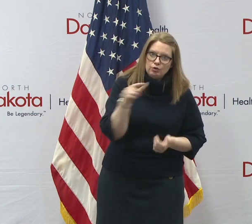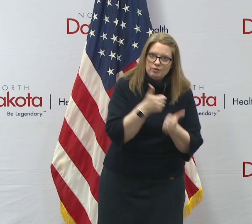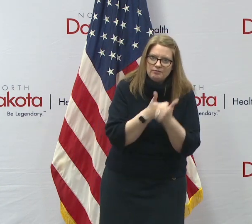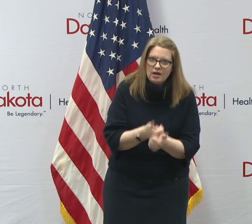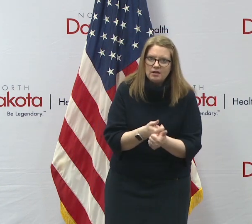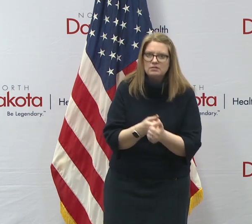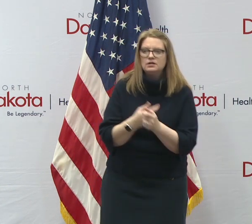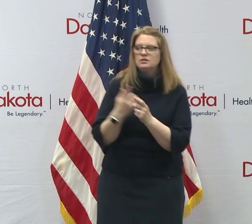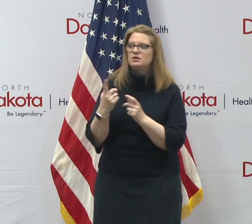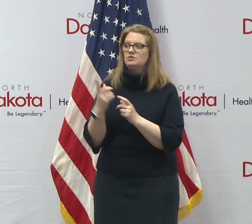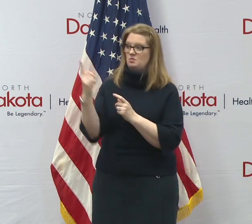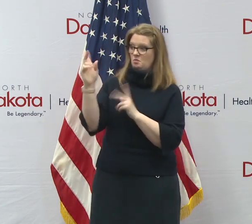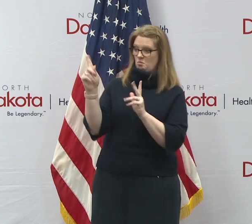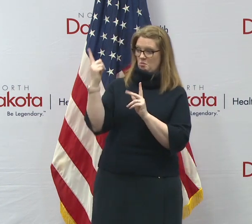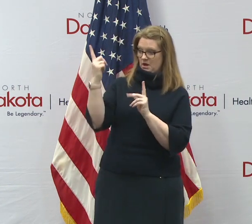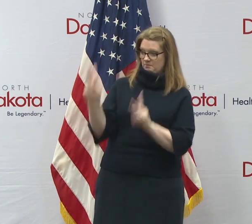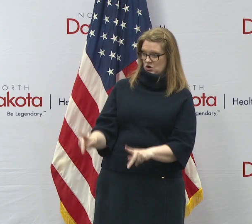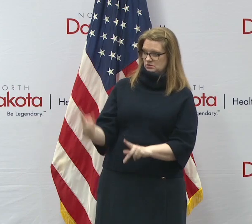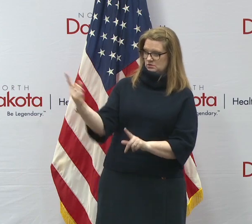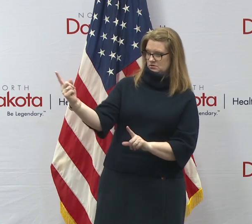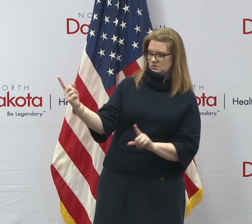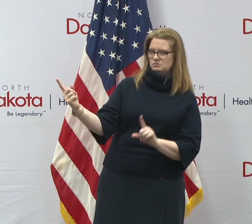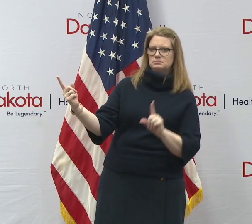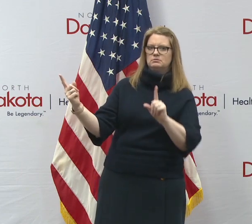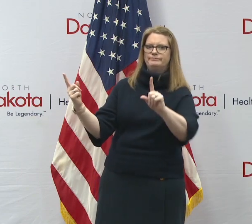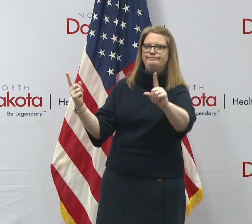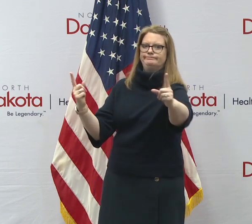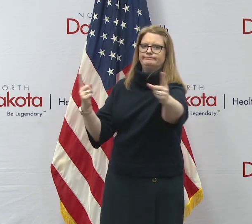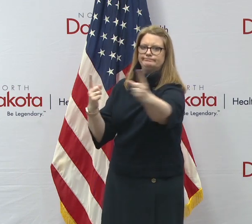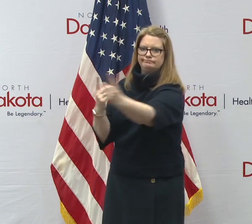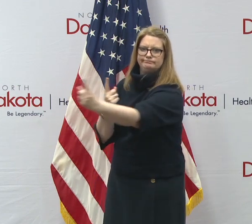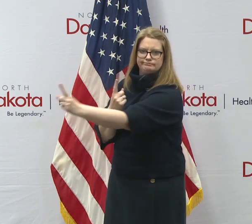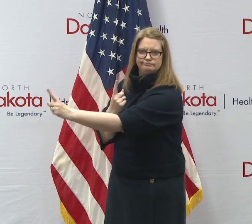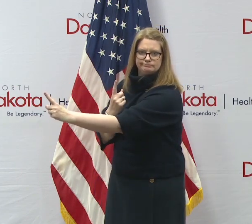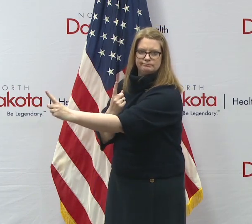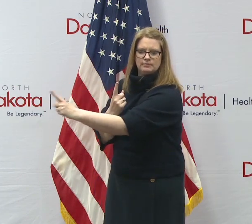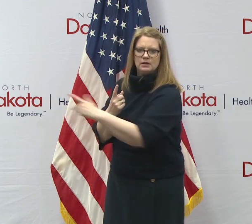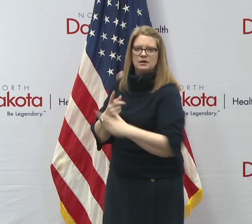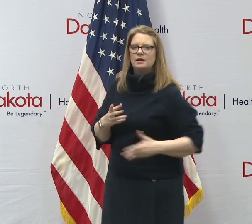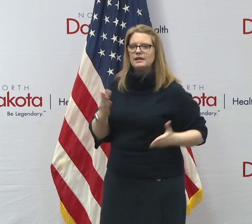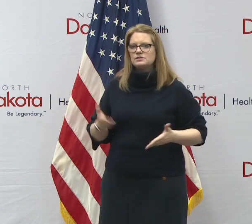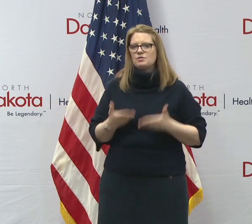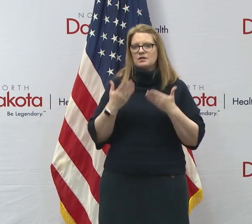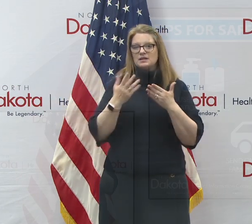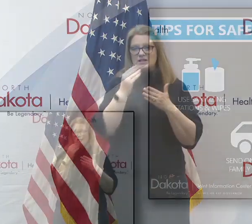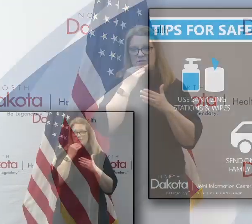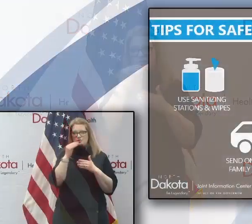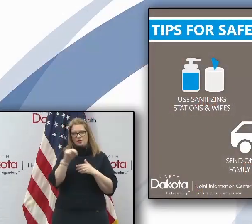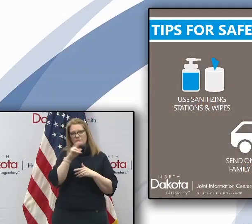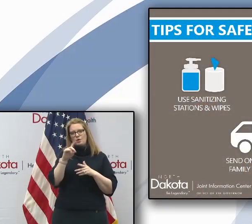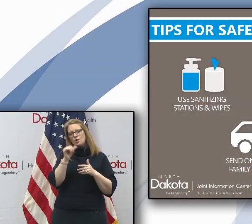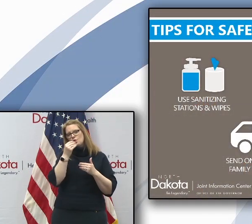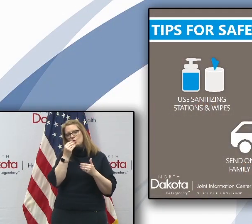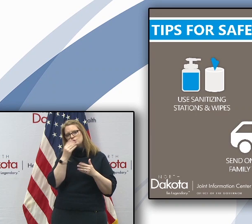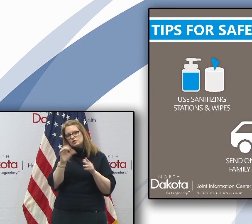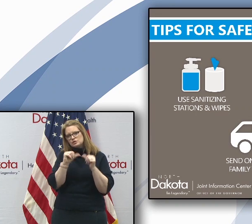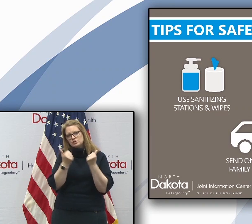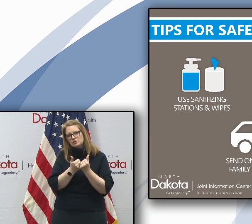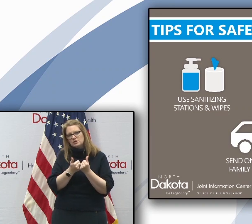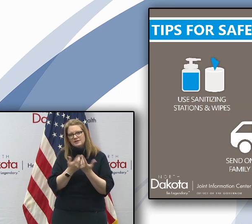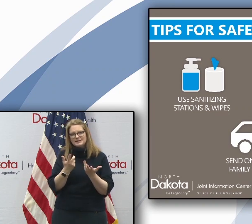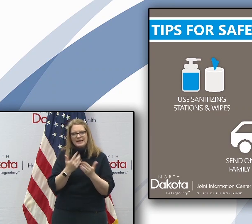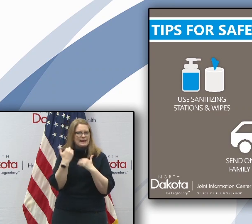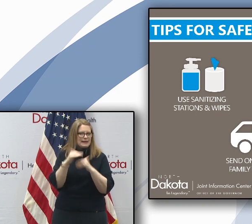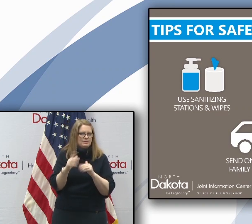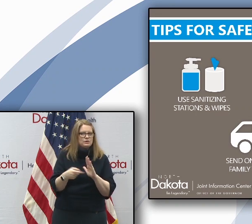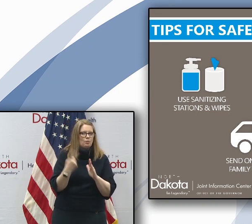from others. Uh, but again, North Dakota Grocers Association is recommended for the health of themselves and all of those store workers to limit your